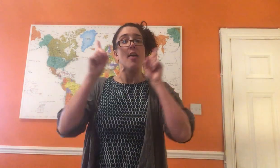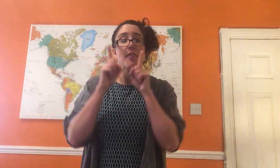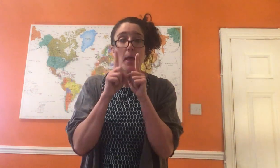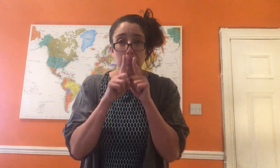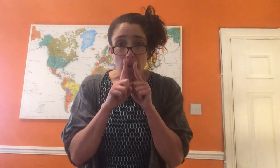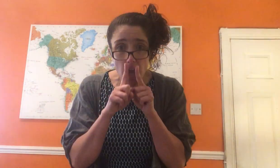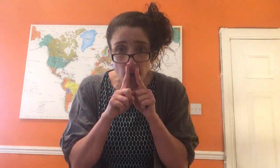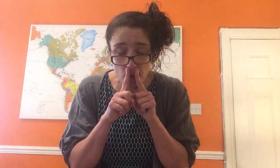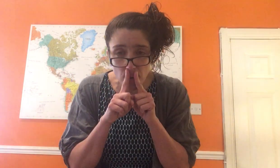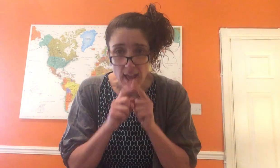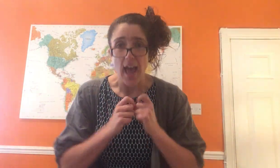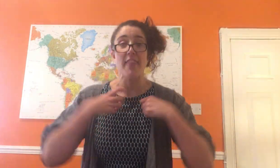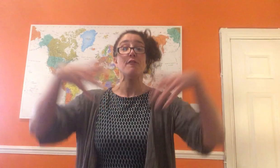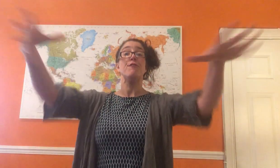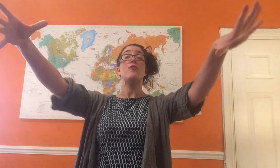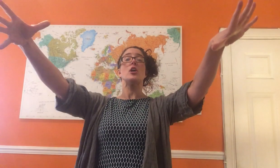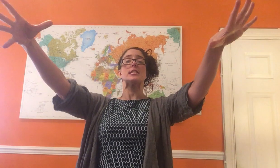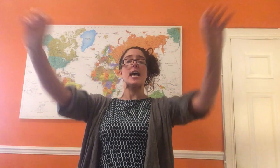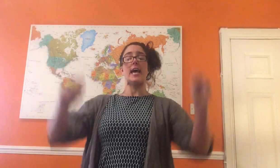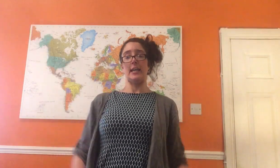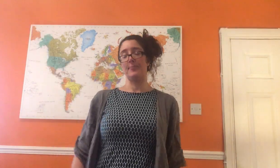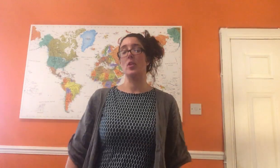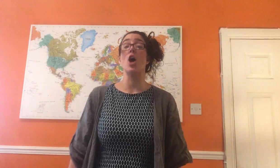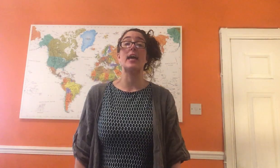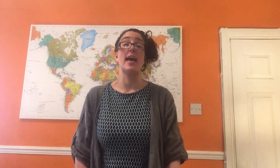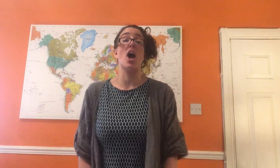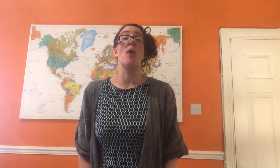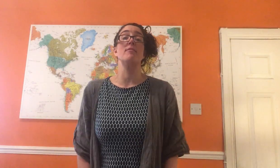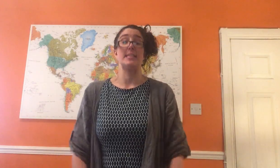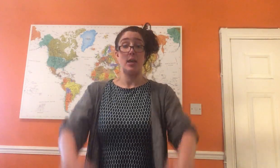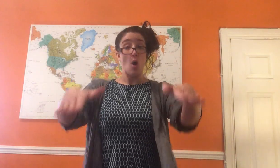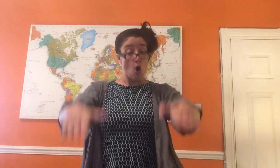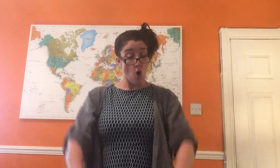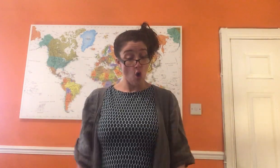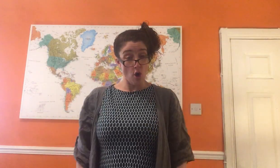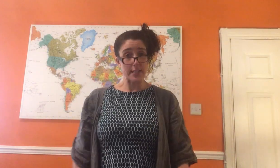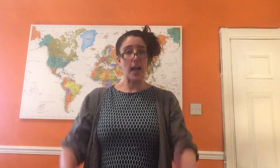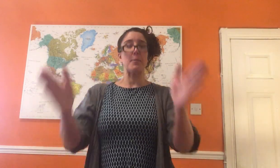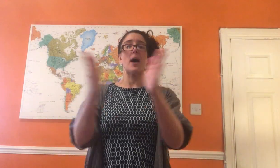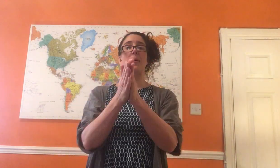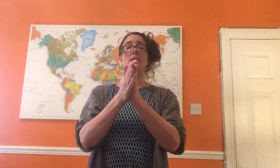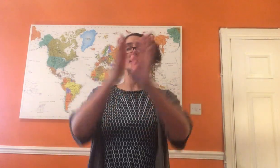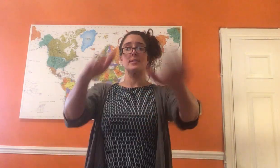then piano and then forte. Okay, are we ready? All the time with our pulse.